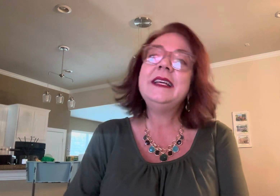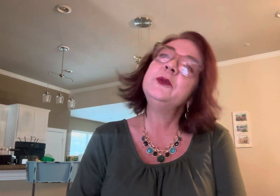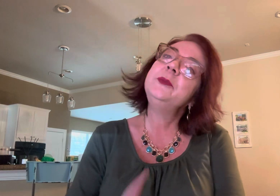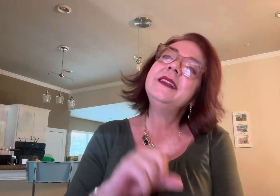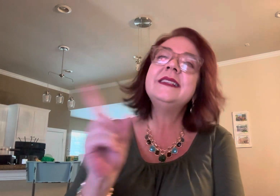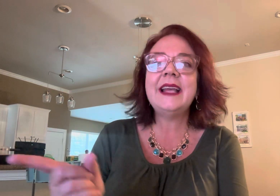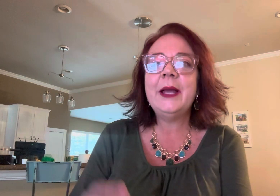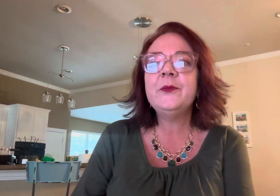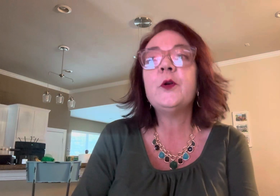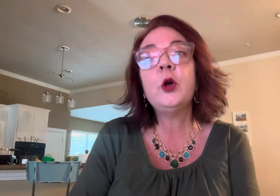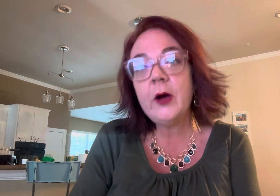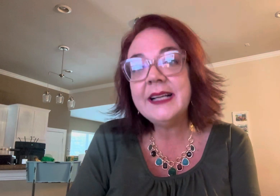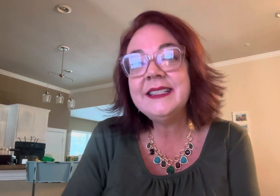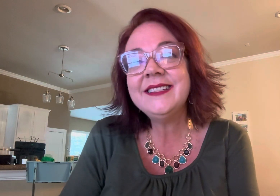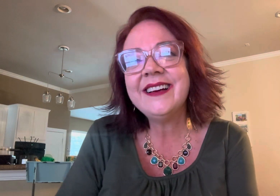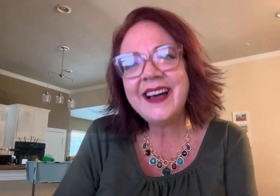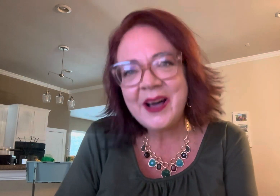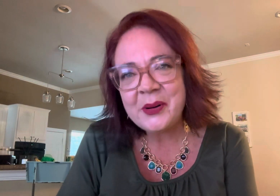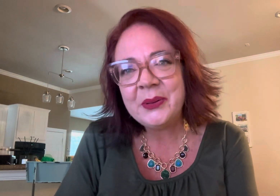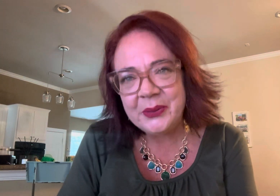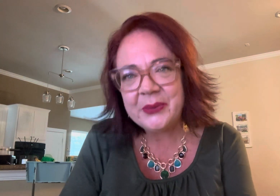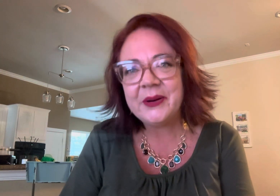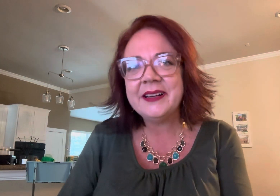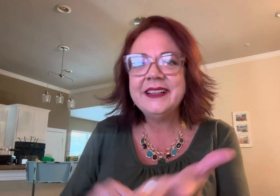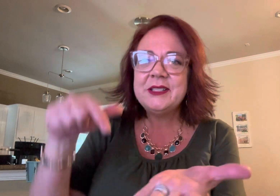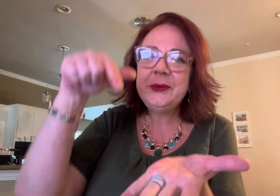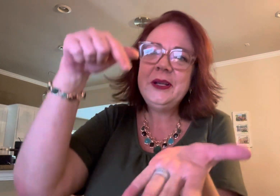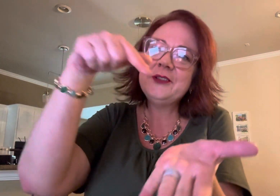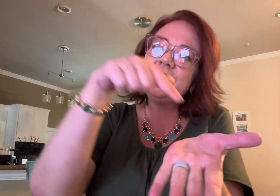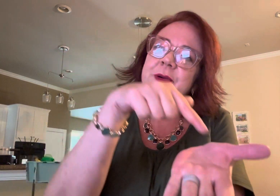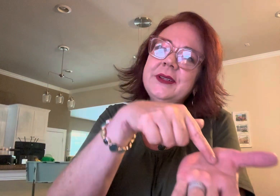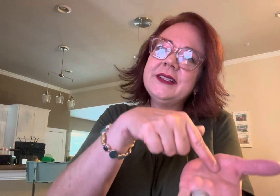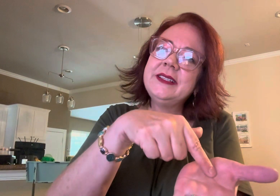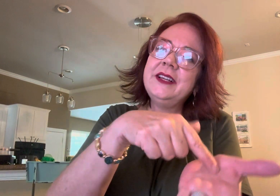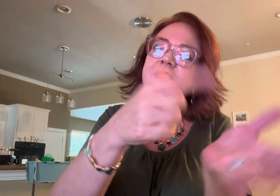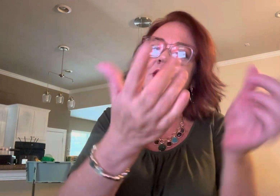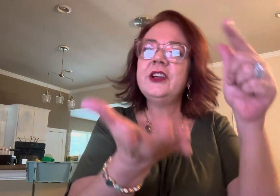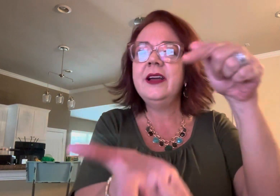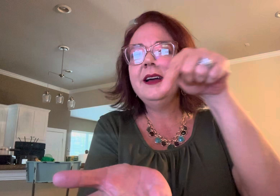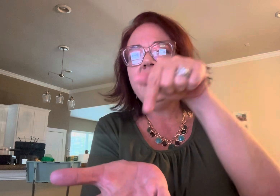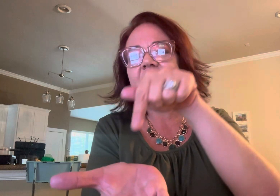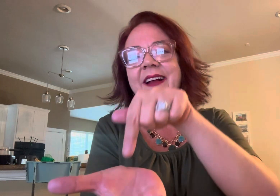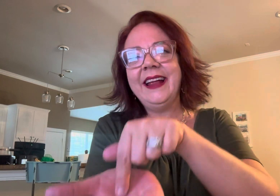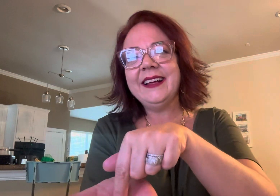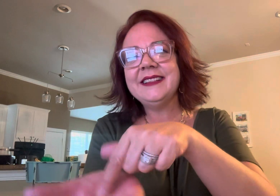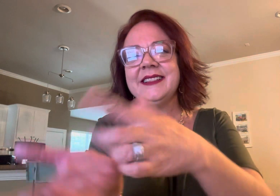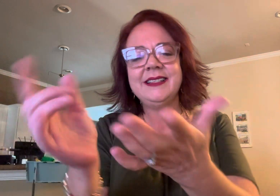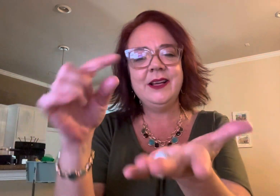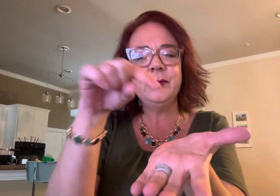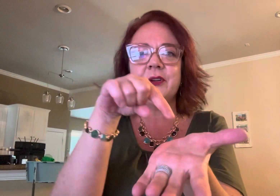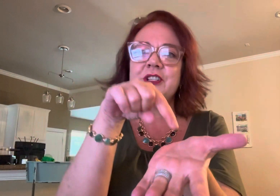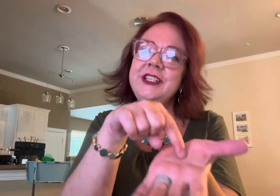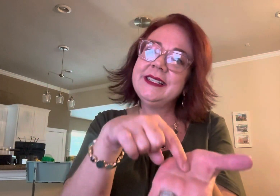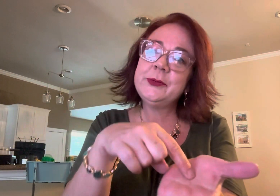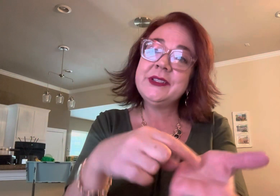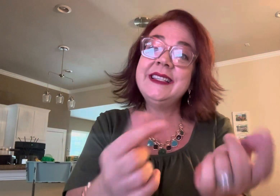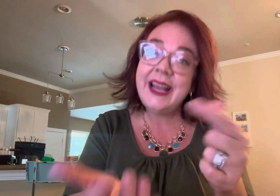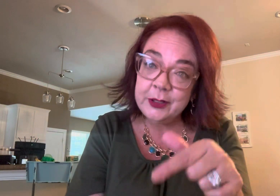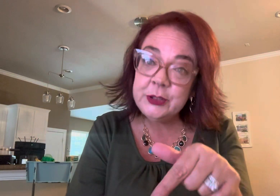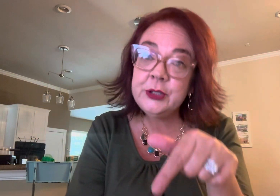it would be the same for christ our lord so we are just going to touch our hands where jesus was nailed to